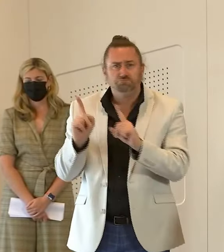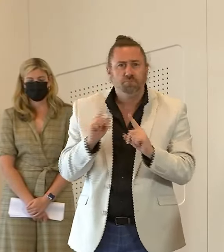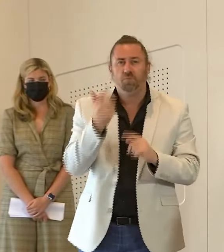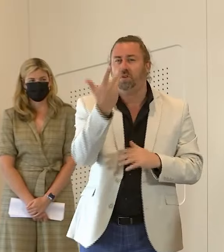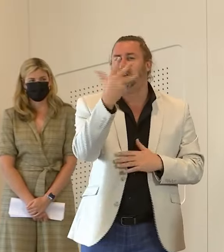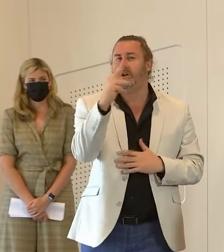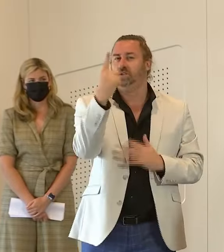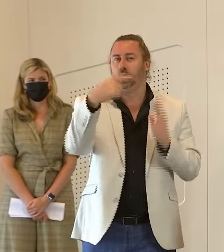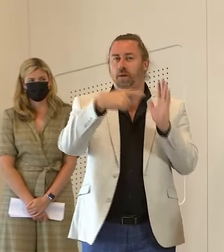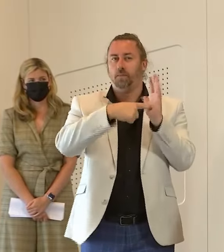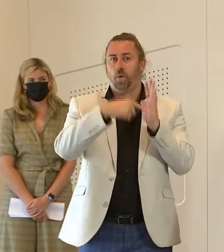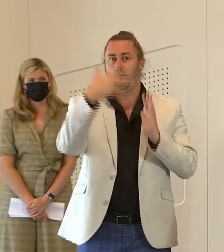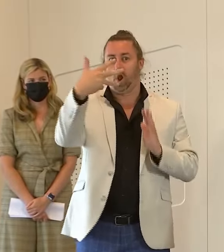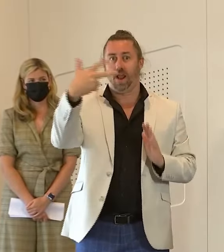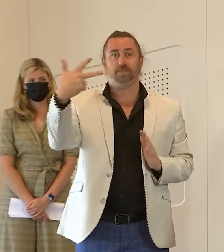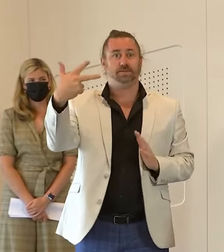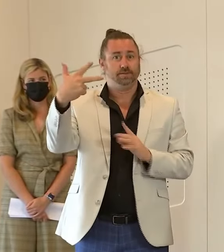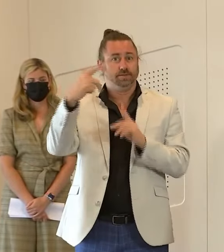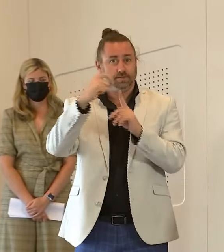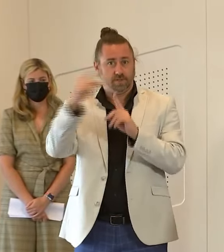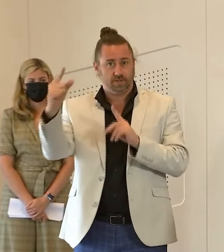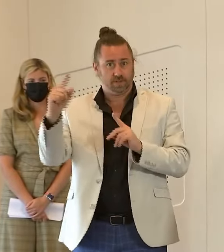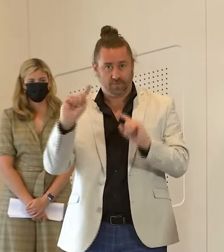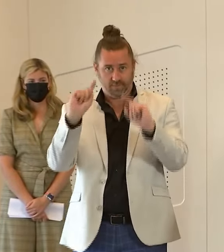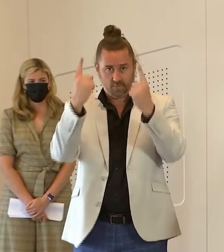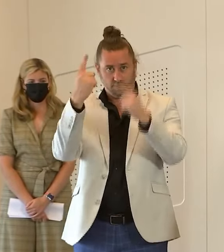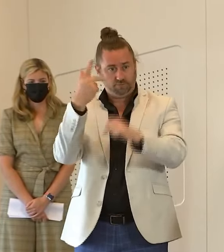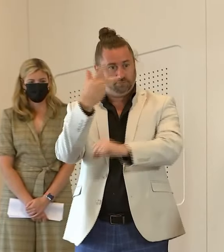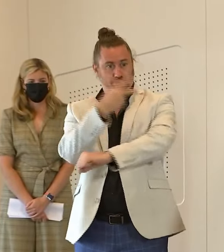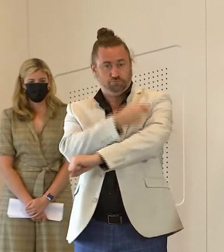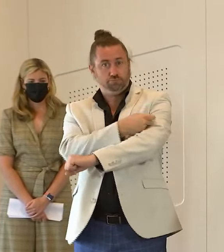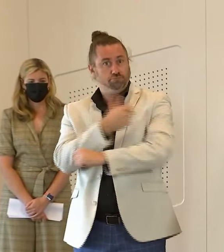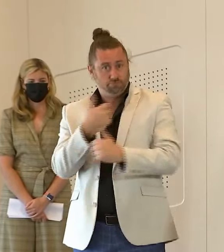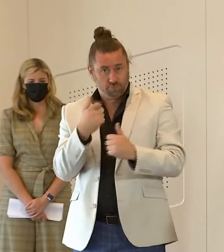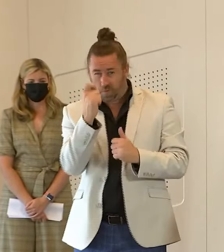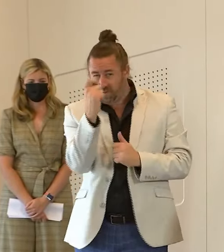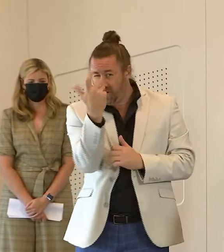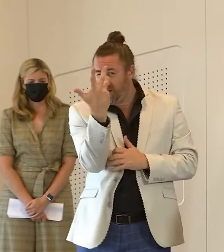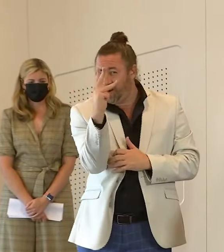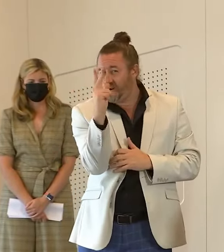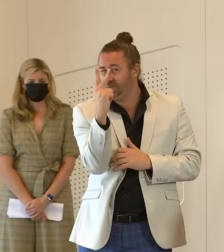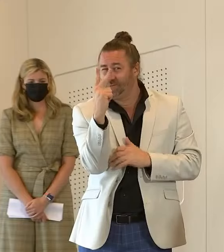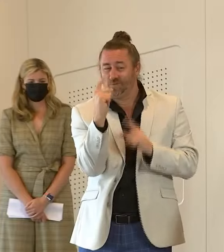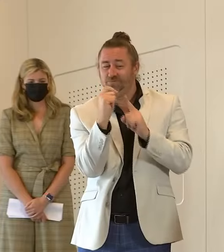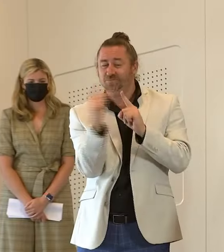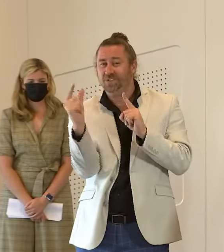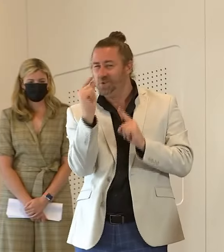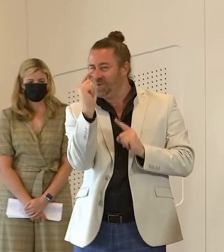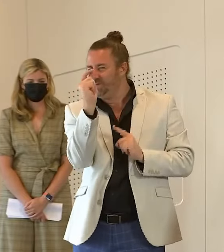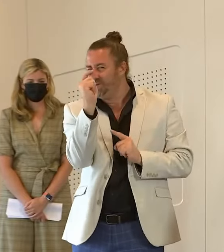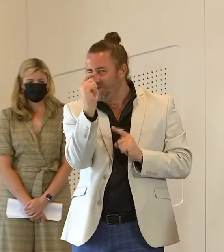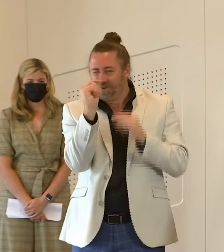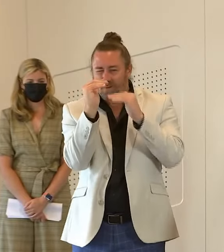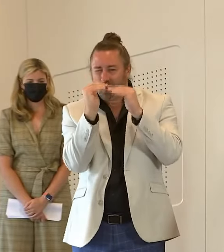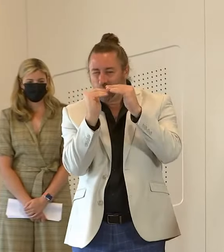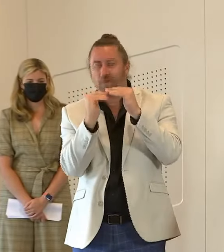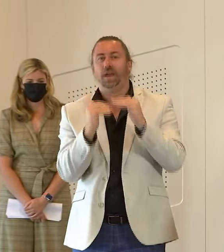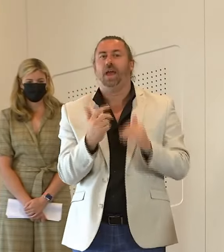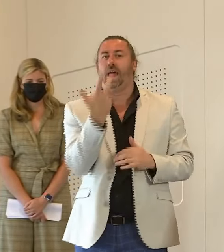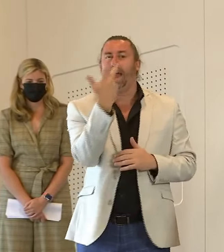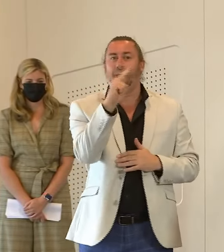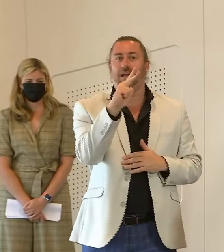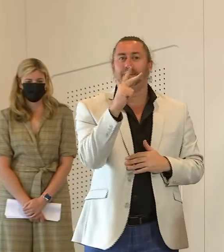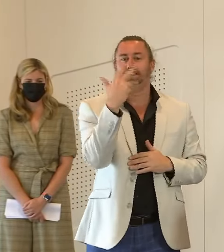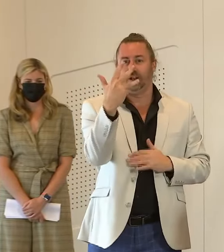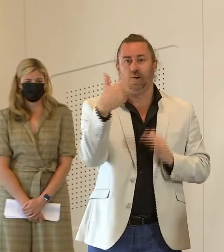.98 percent have had at least one dose so that's good nearly 92 percent of Queenslanders have had their first dose and we're at 89